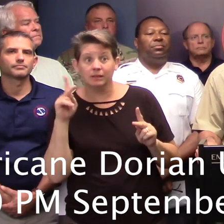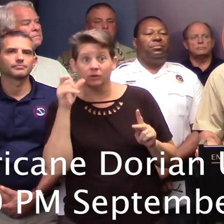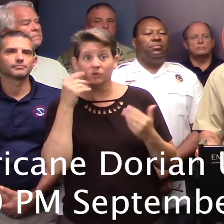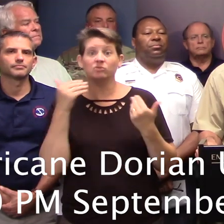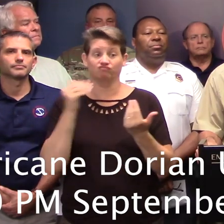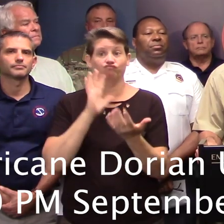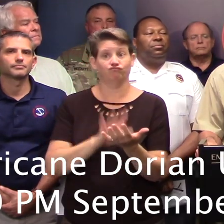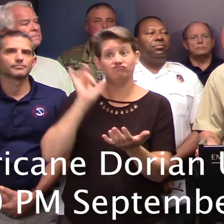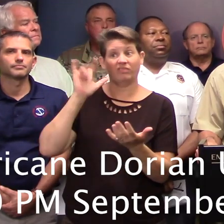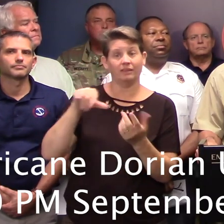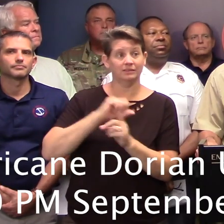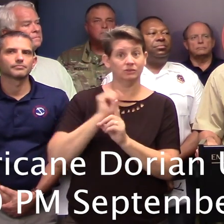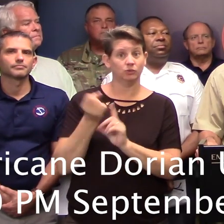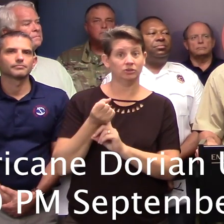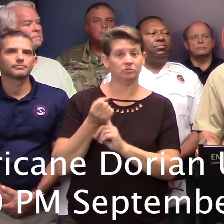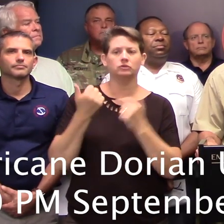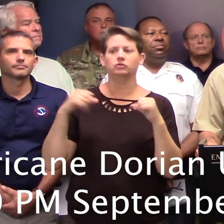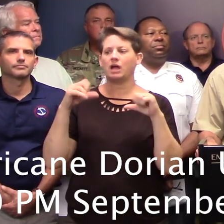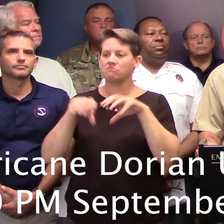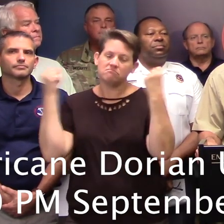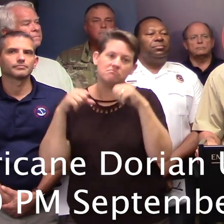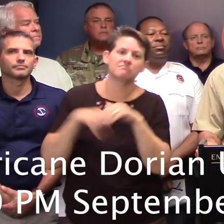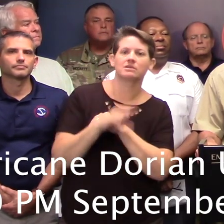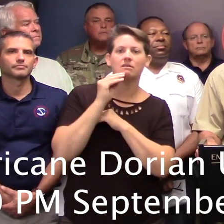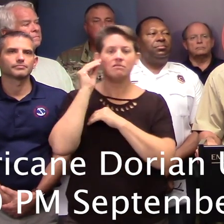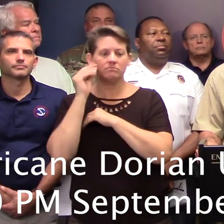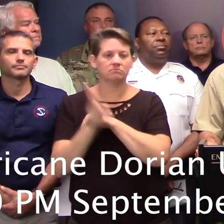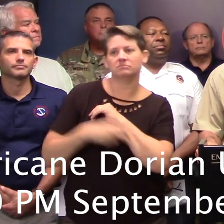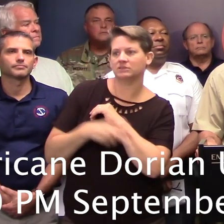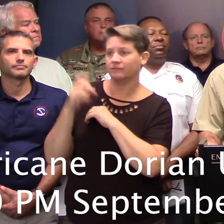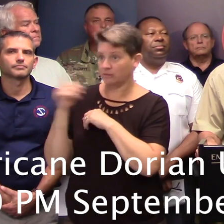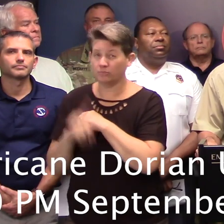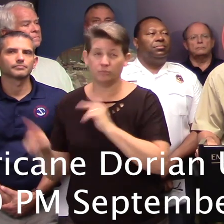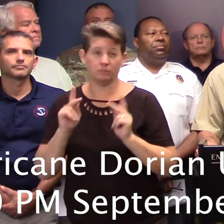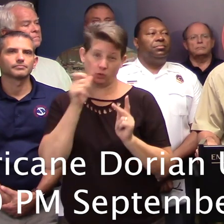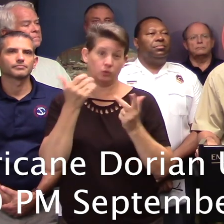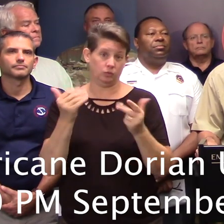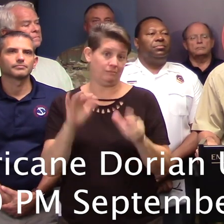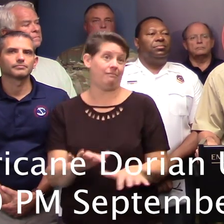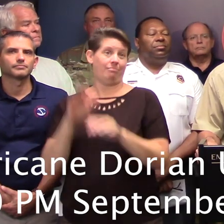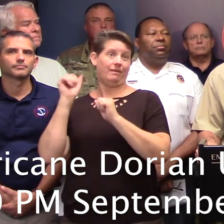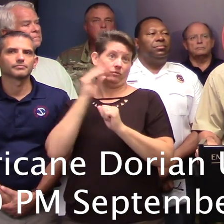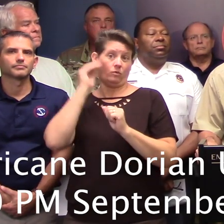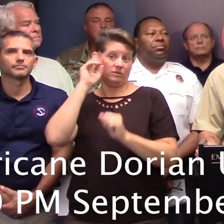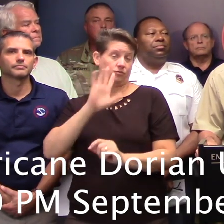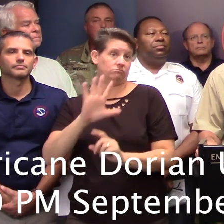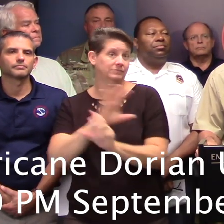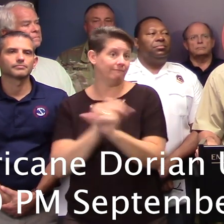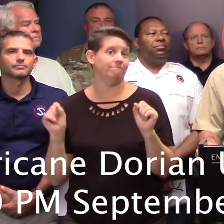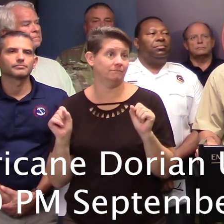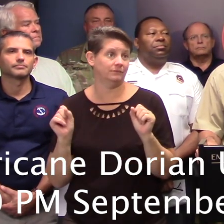advantage of this situation and try to break into people's homes and steal from those who have left their homes for personal